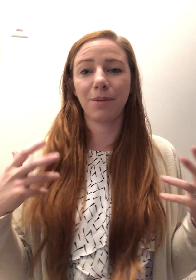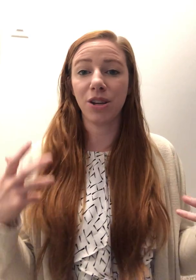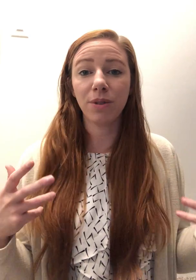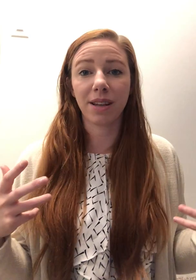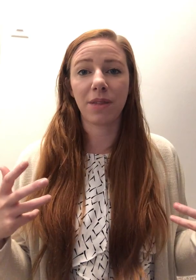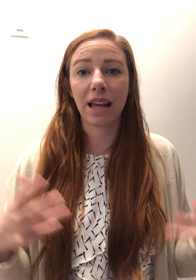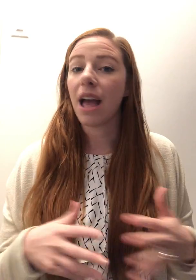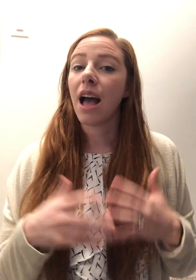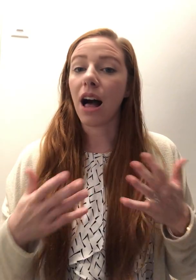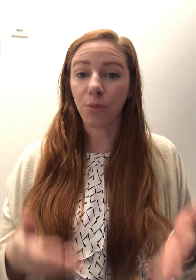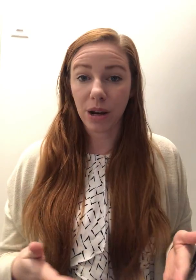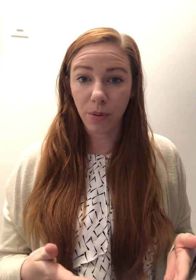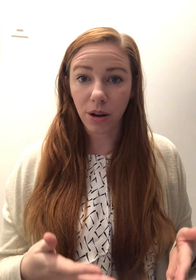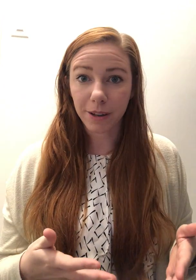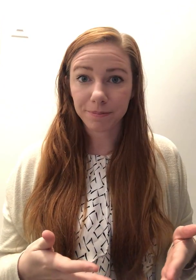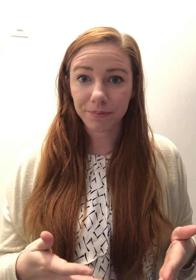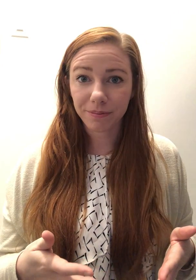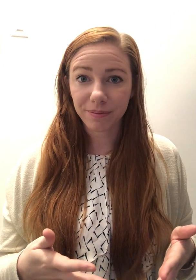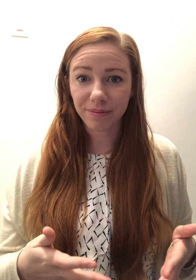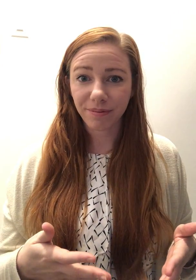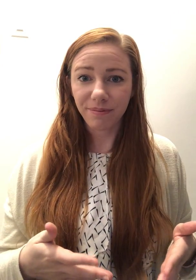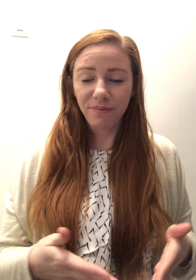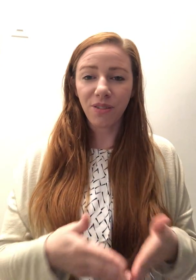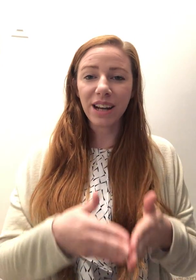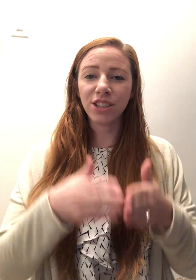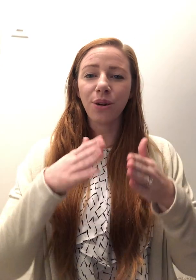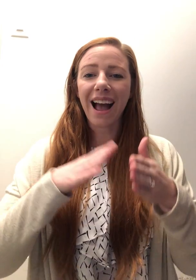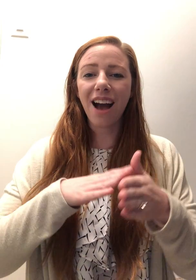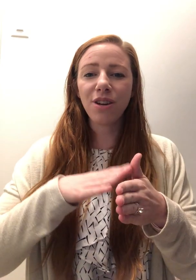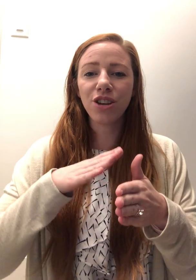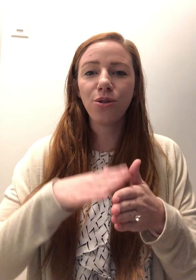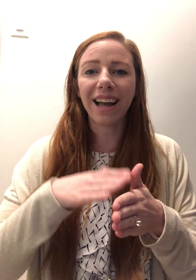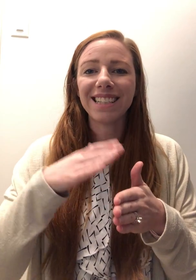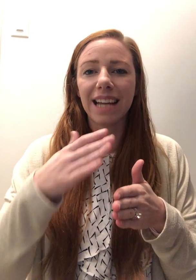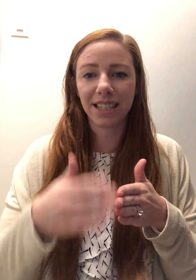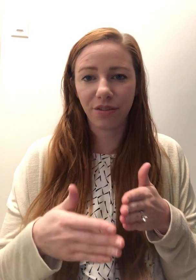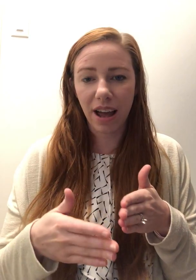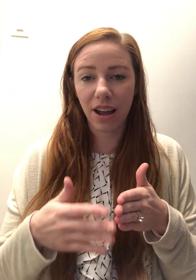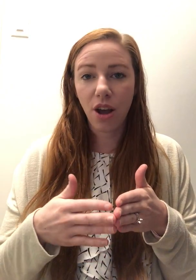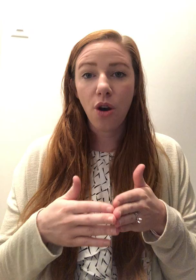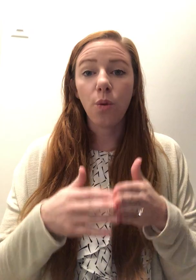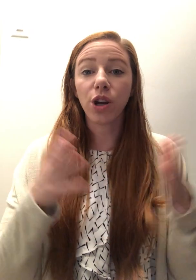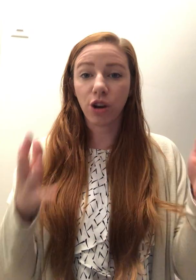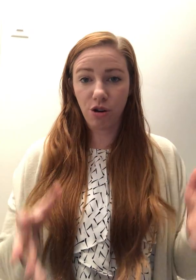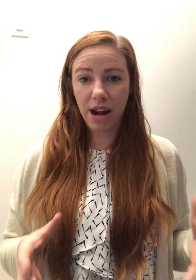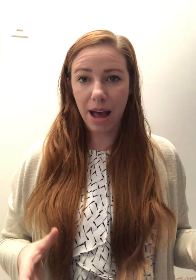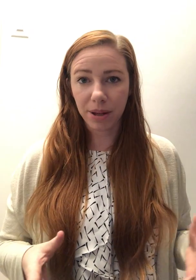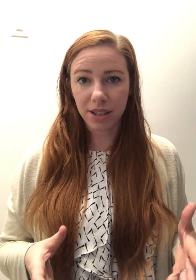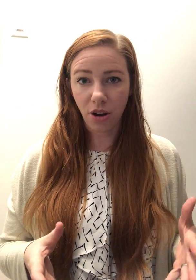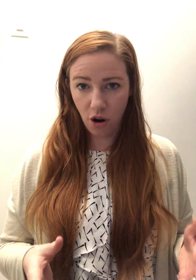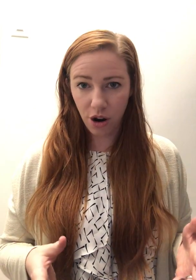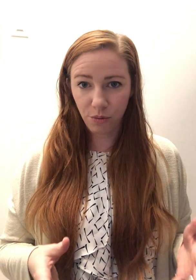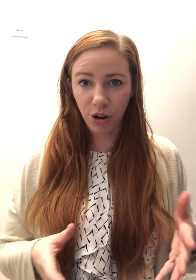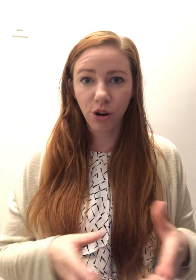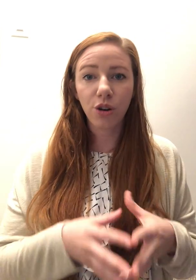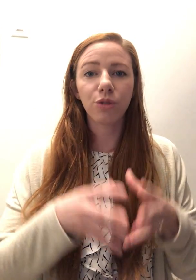got to be doing something, I'll read a book. Right? So how can you identify what your current habits are, what your current